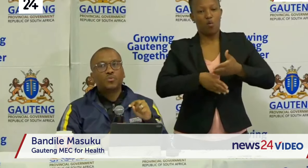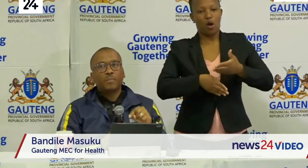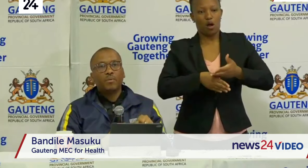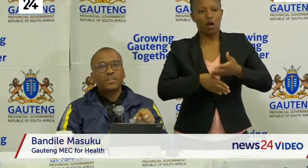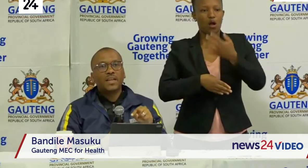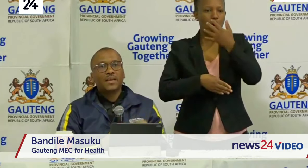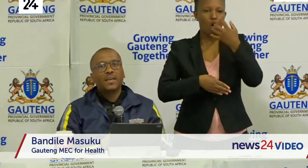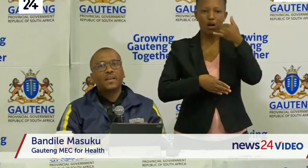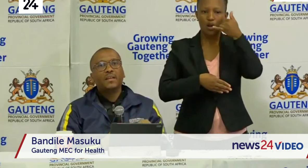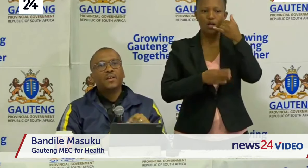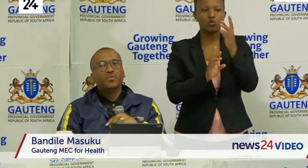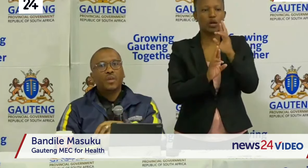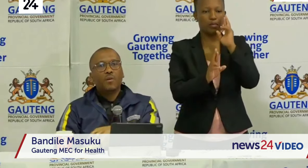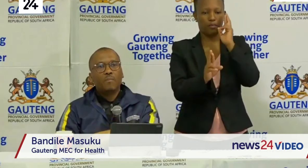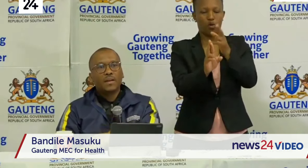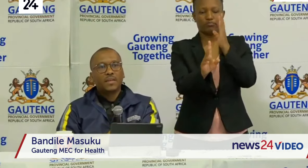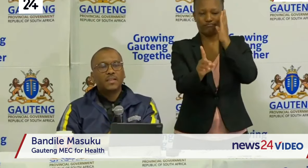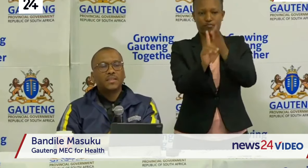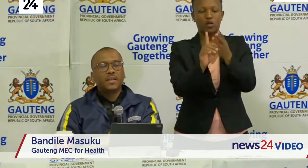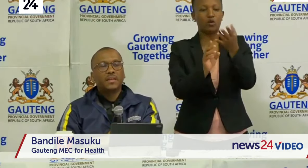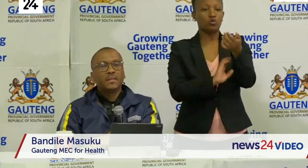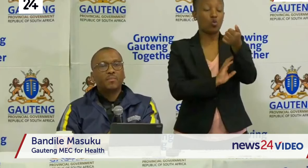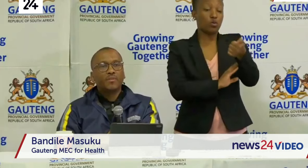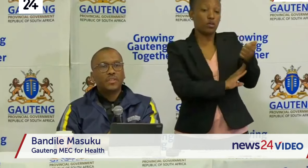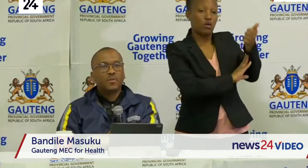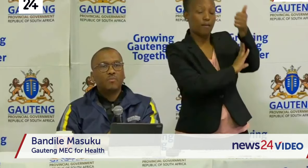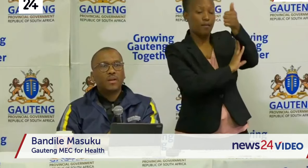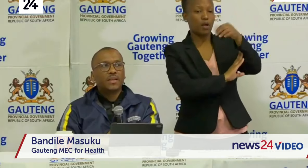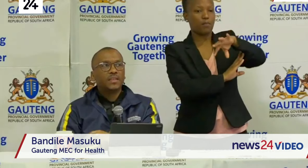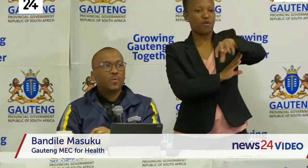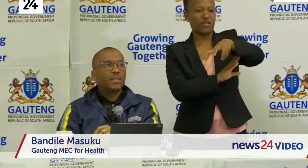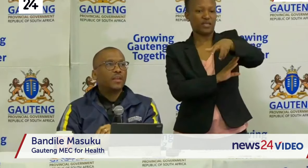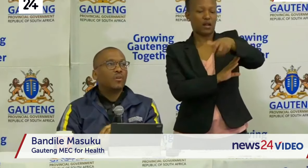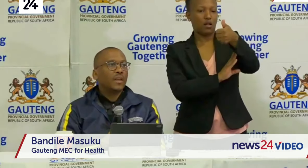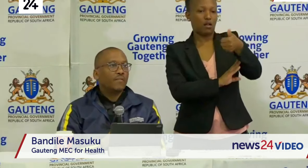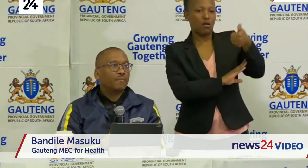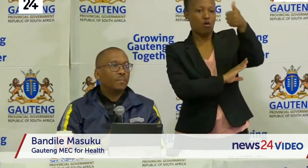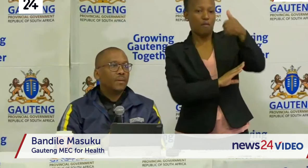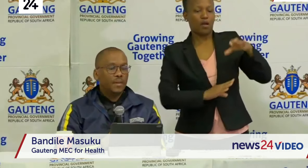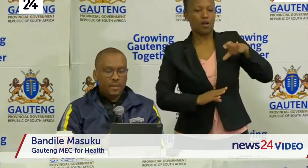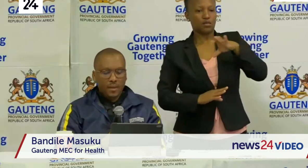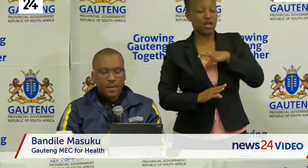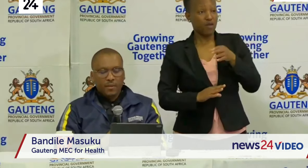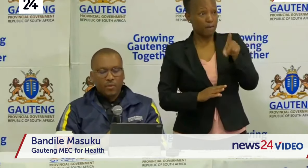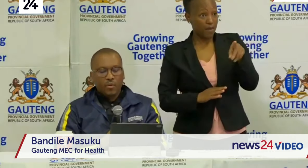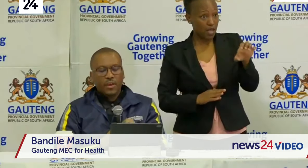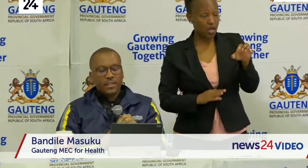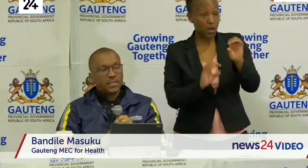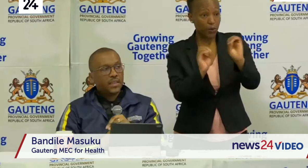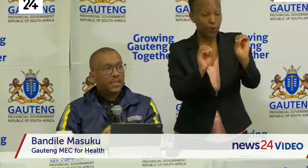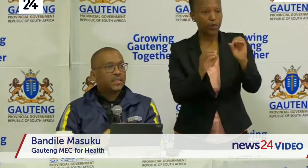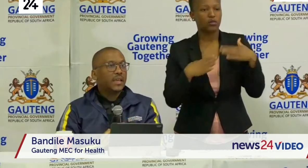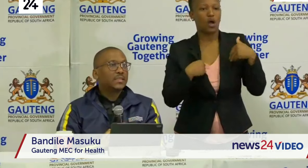to report directly to the command council when they don't have PPE. You know